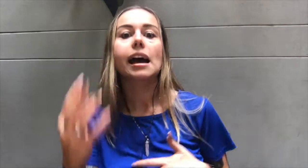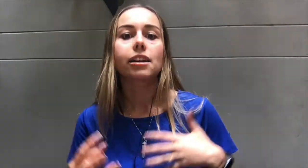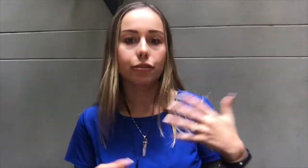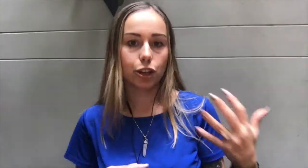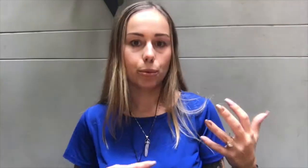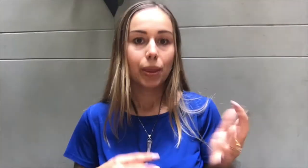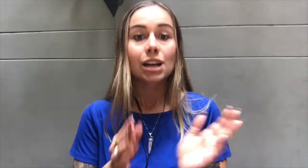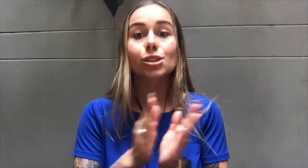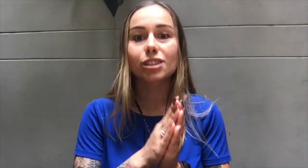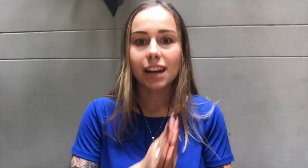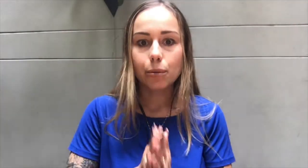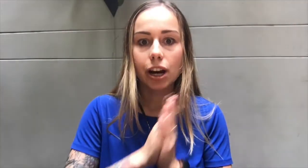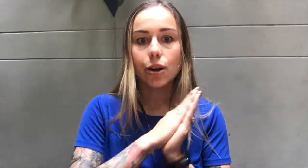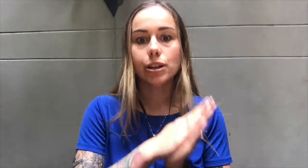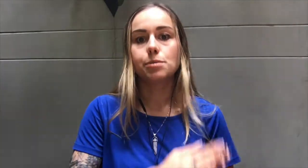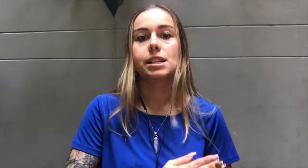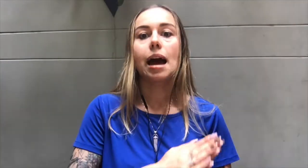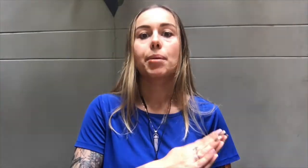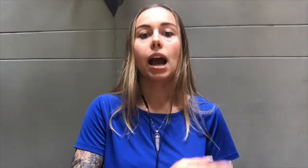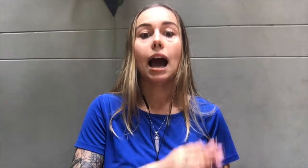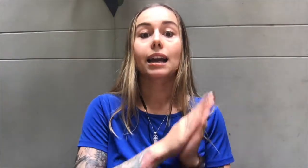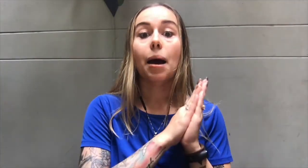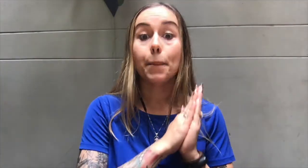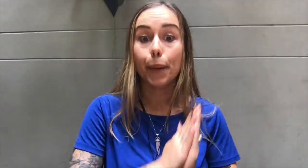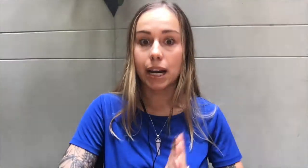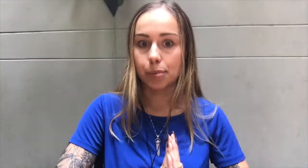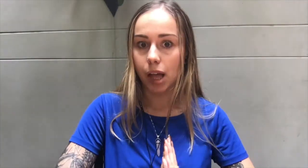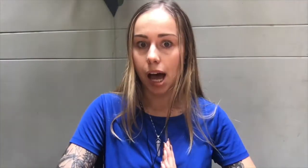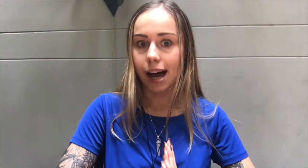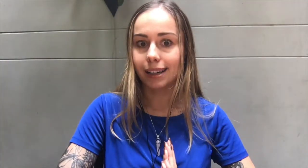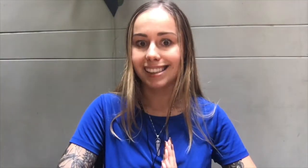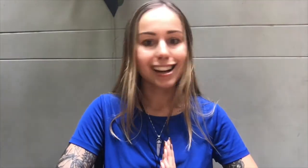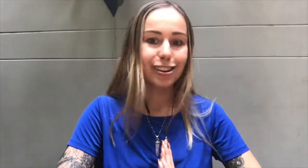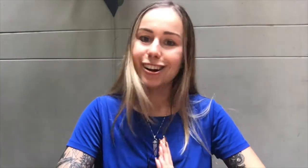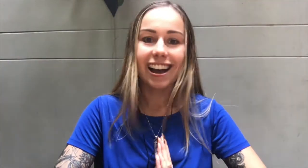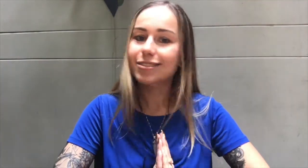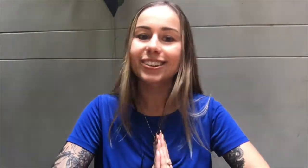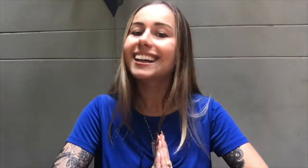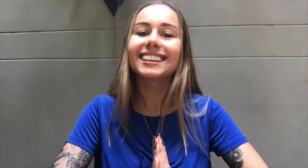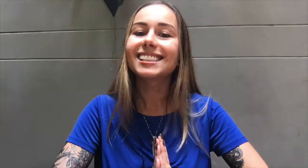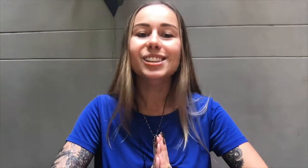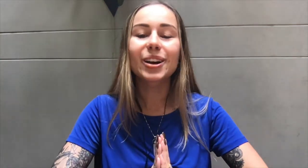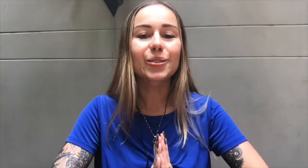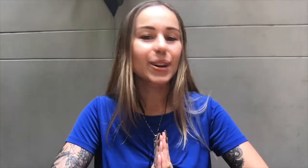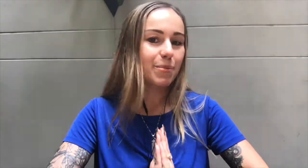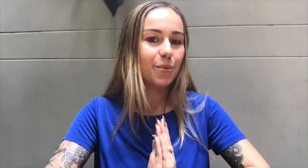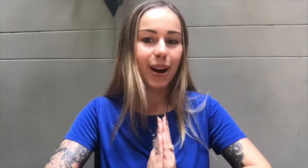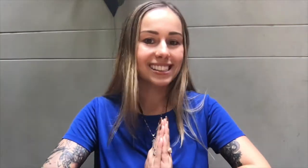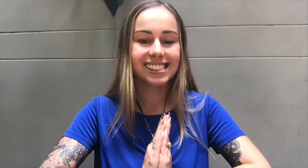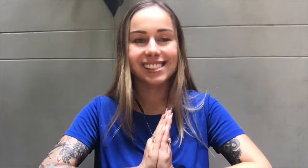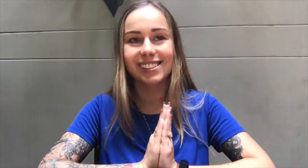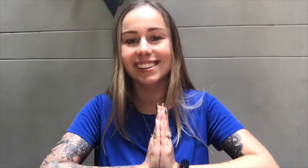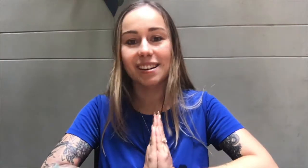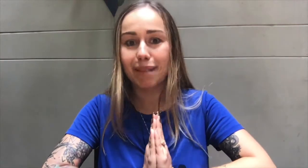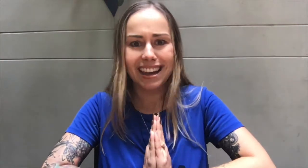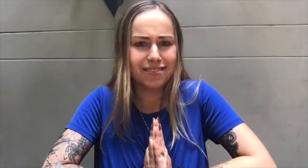of you. So today we are going to be tapping on money blocks. I know everyone in this group wants to manifest